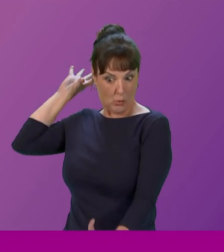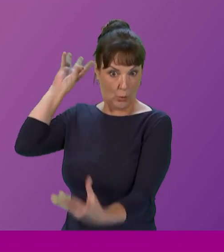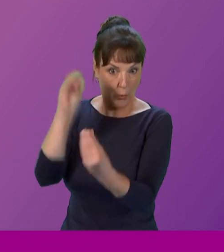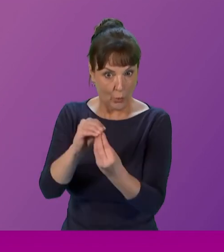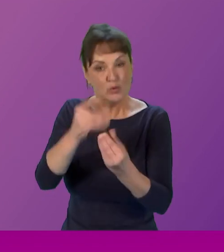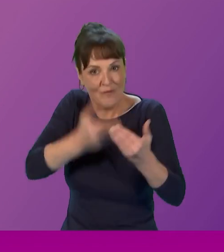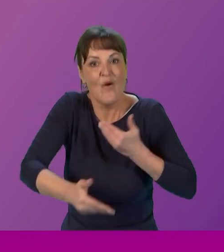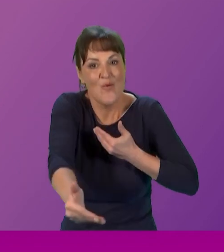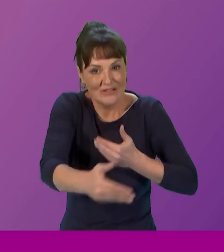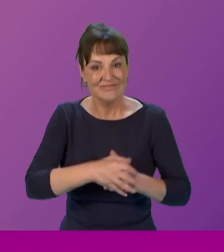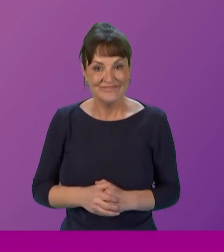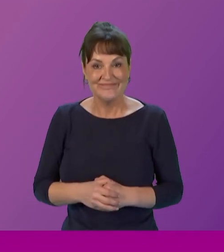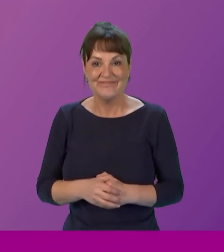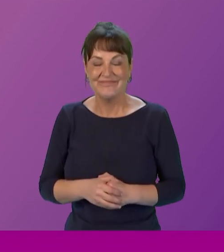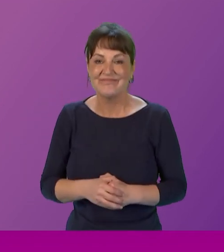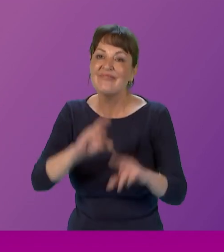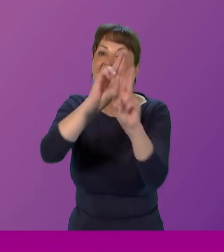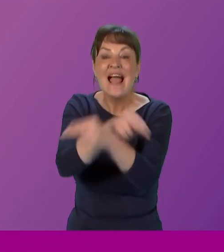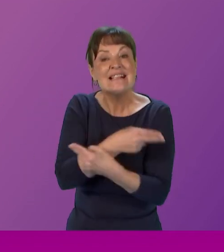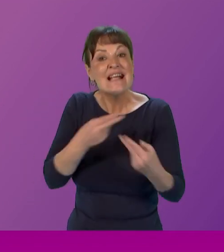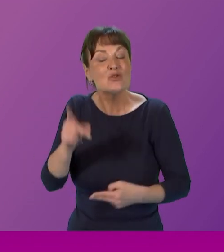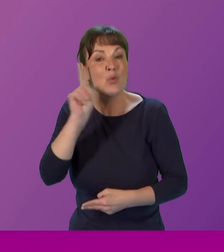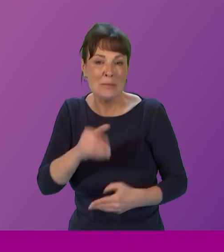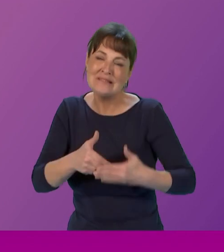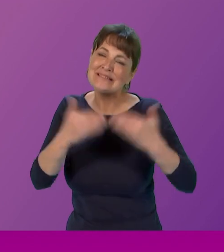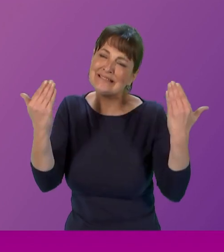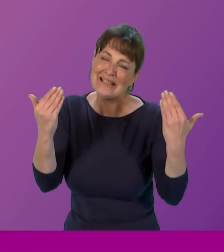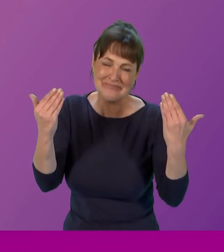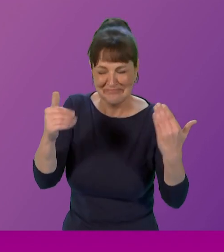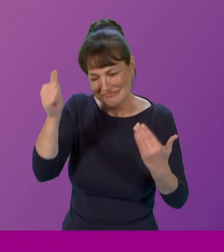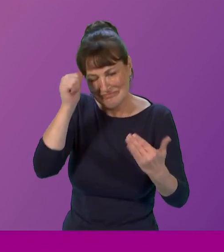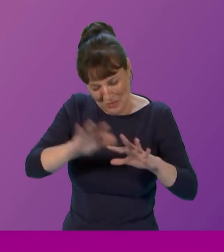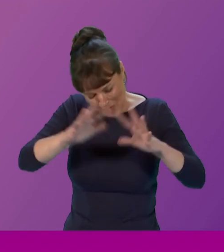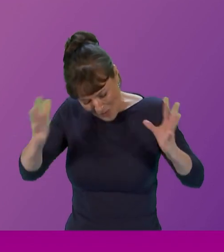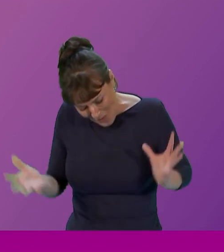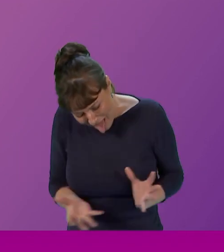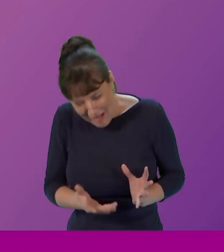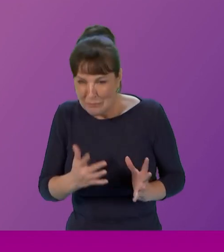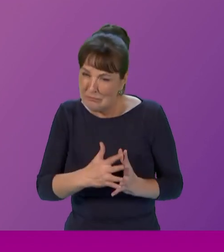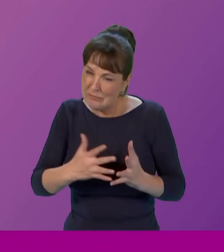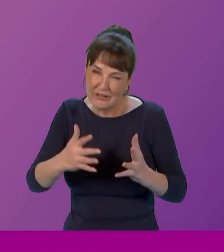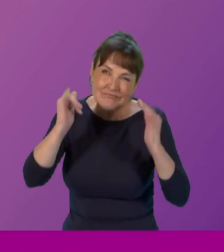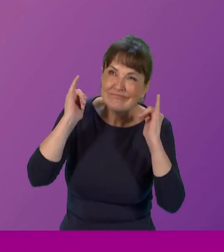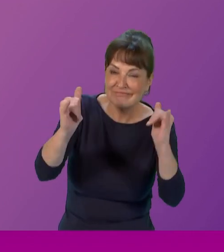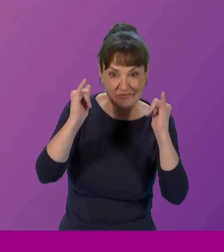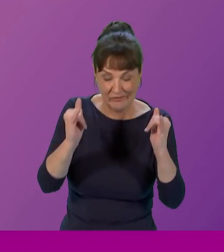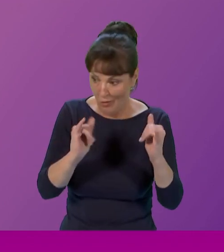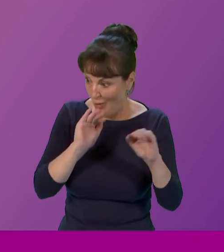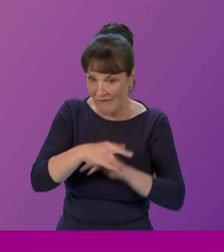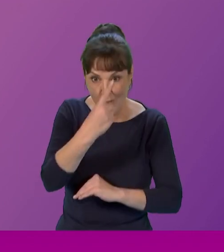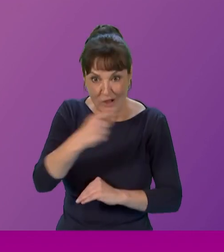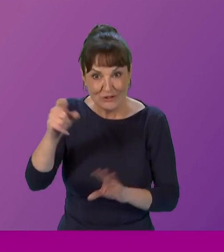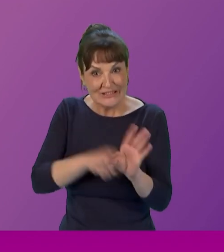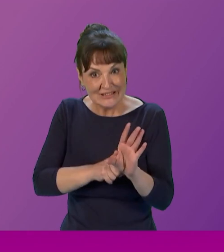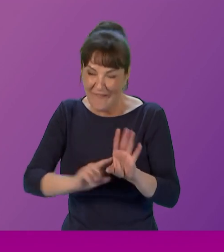forward international women's day as we know it has been celebrated all over the world for over a century now with with the first such